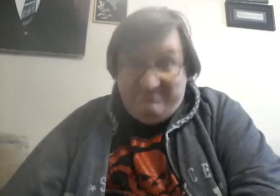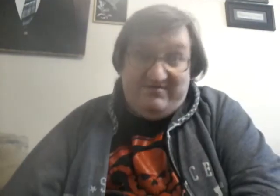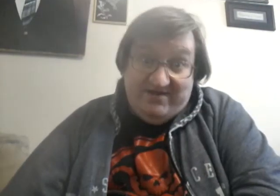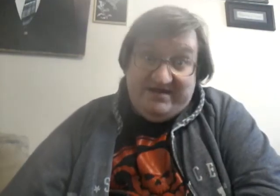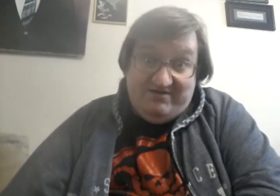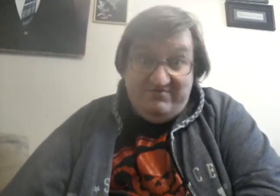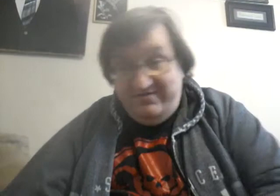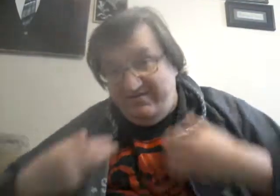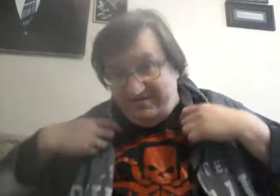about it right now. Well,